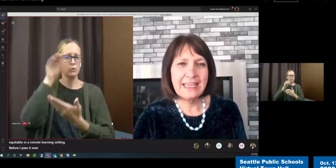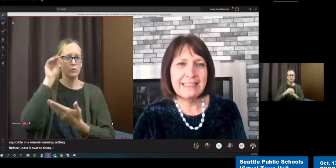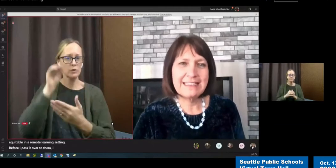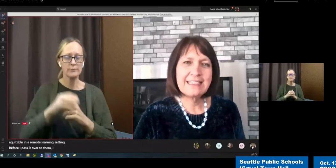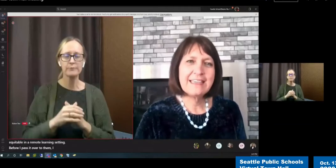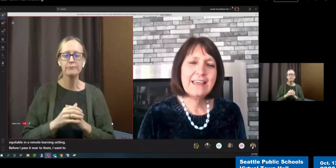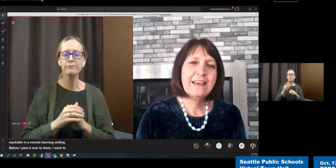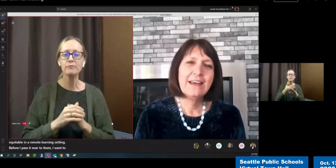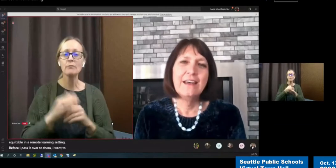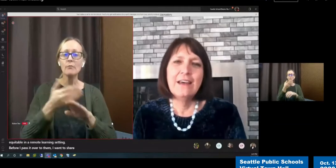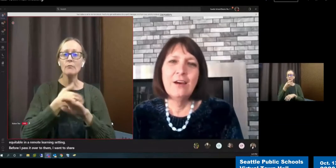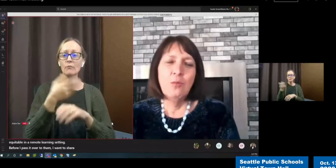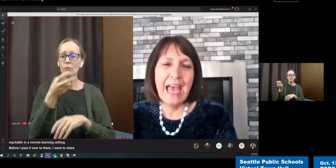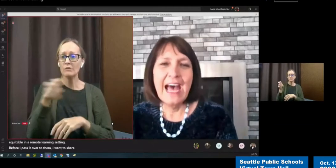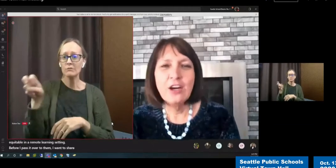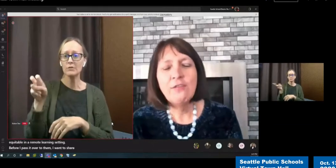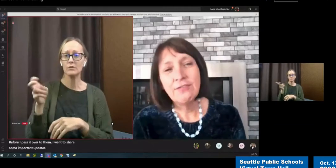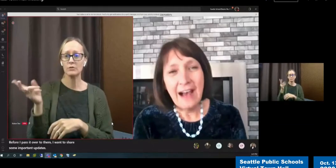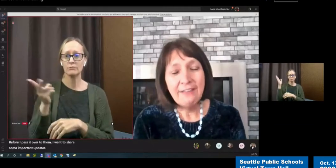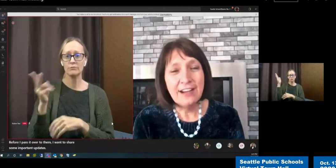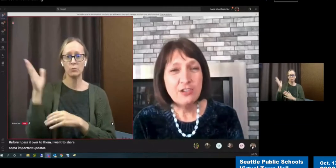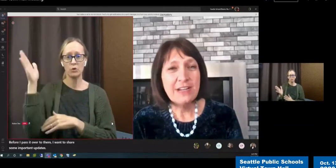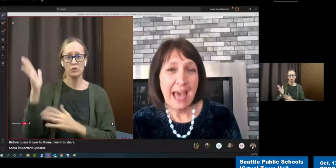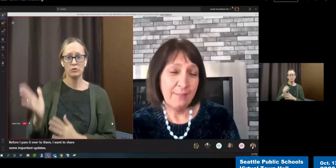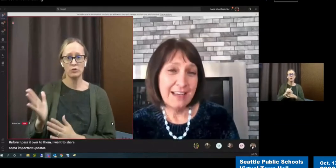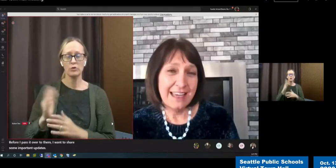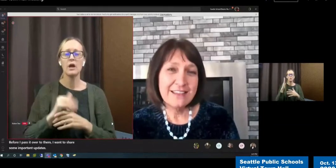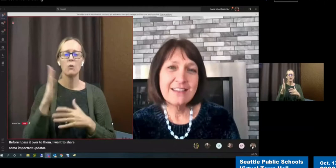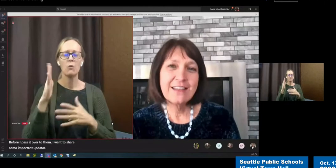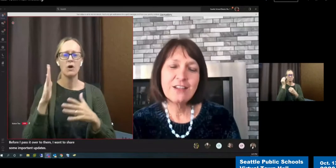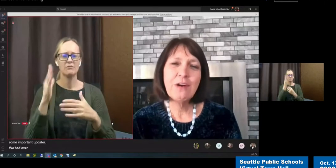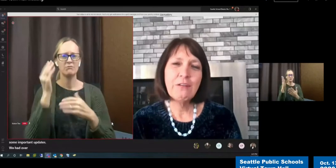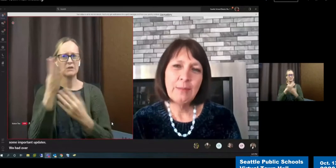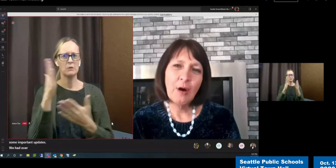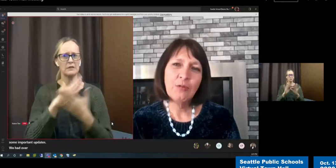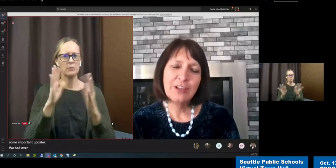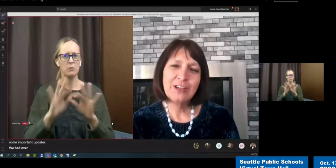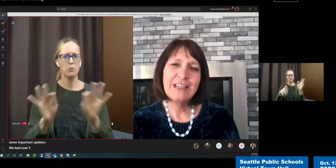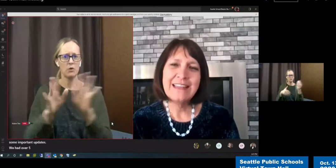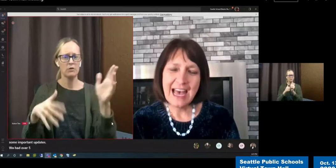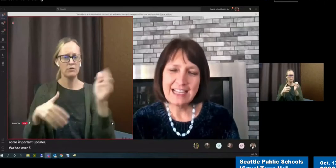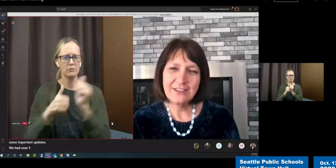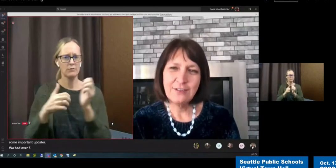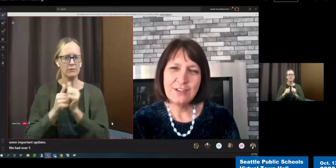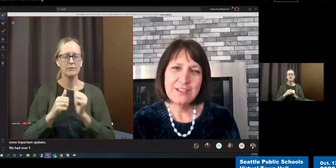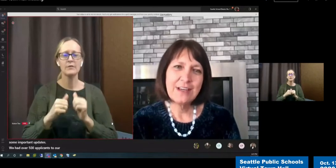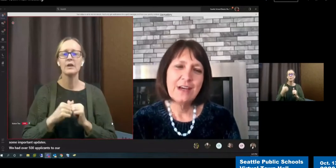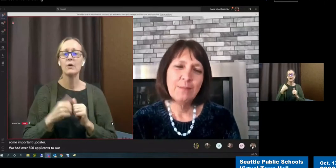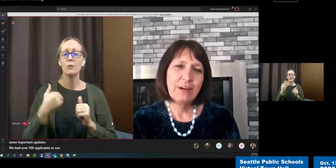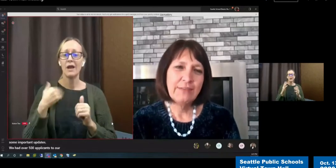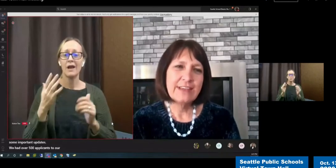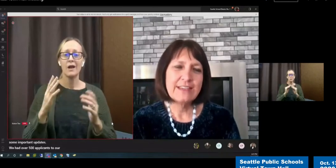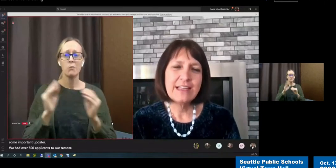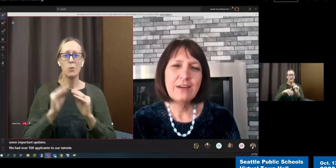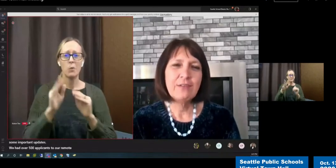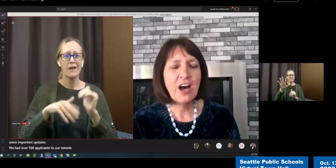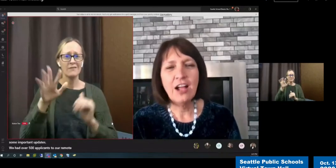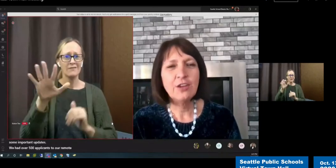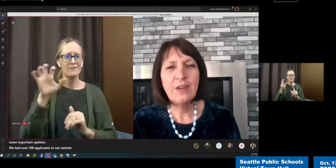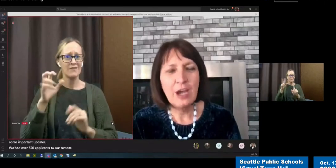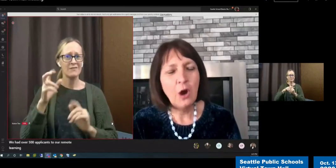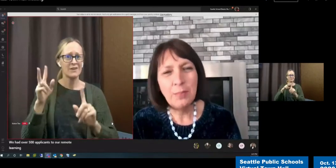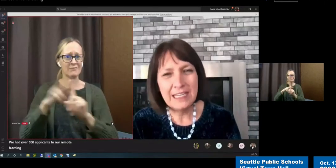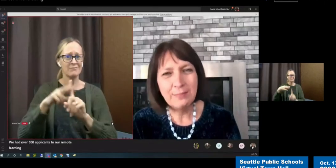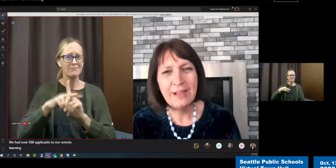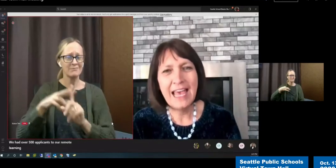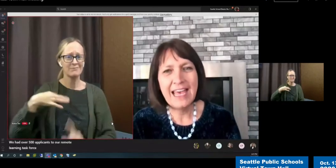updates. We had over 500 applicants to our remote learning task force. Previously, it was called